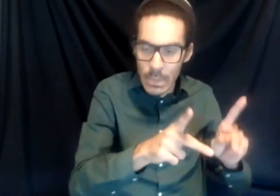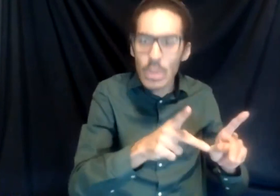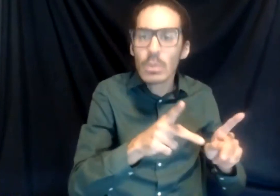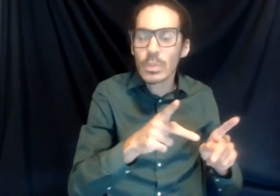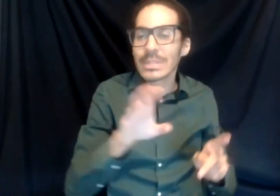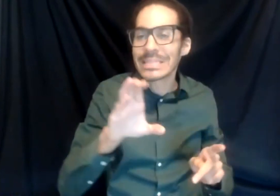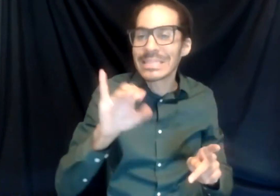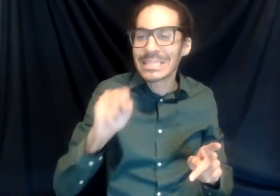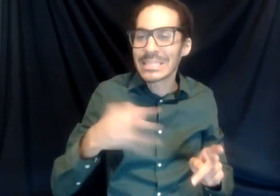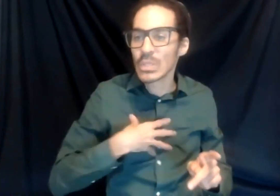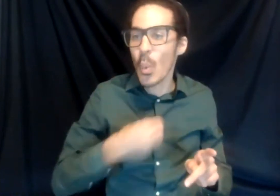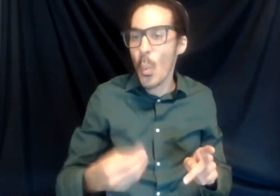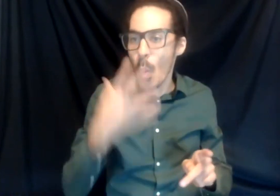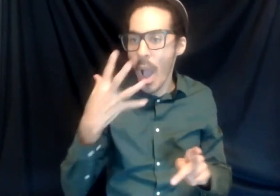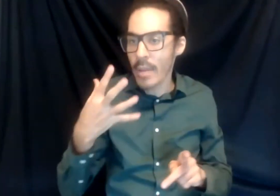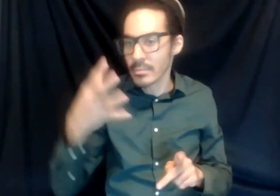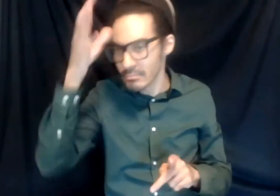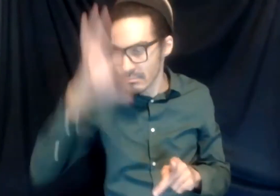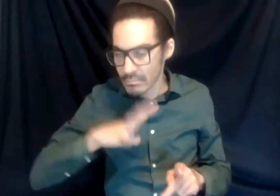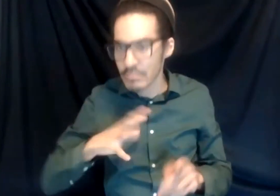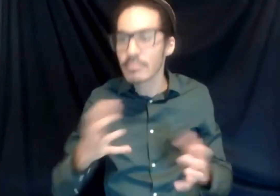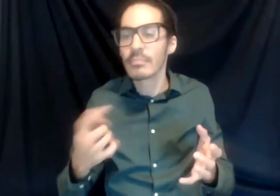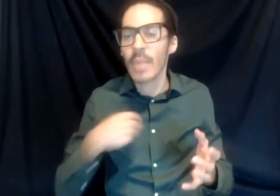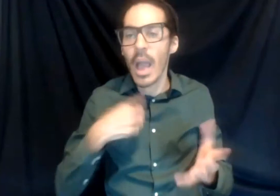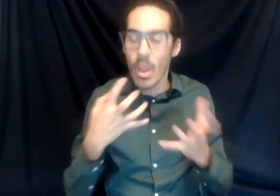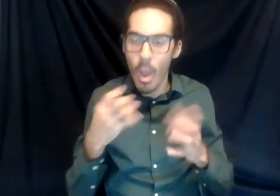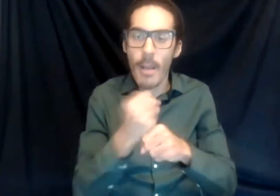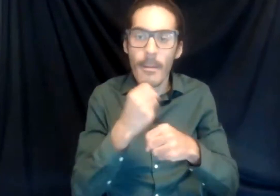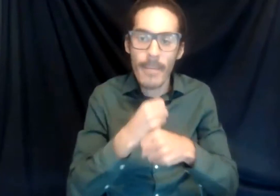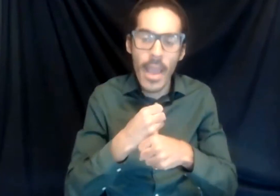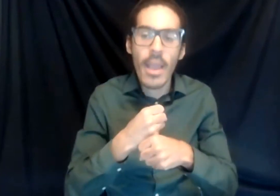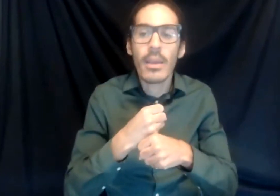want to work on pretty much de-biasing these arguments, working on these arguments makes you sure that it does not